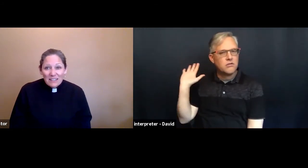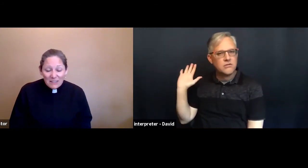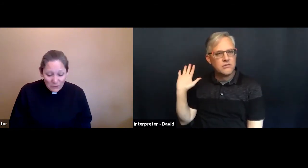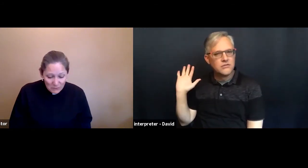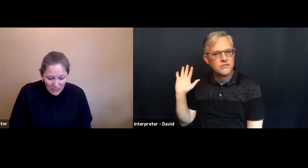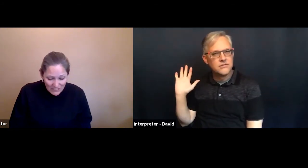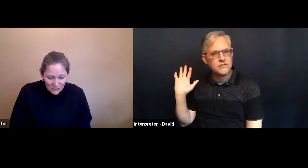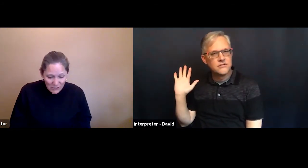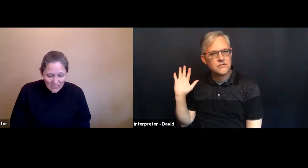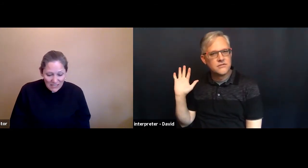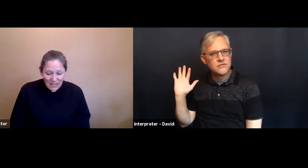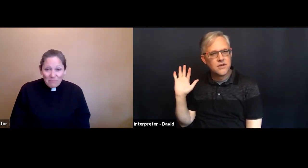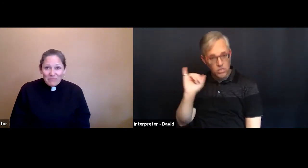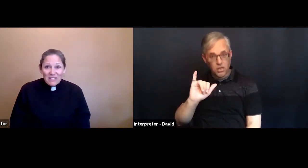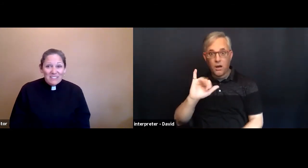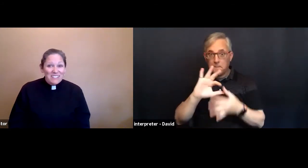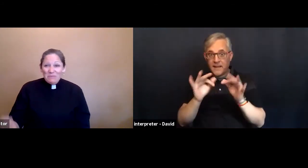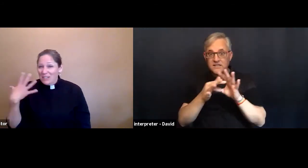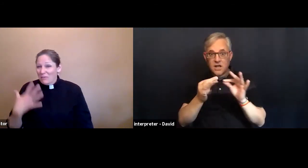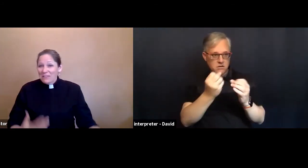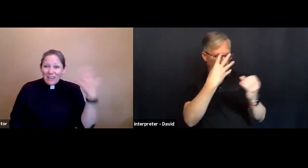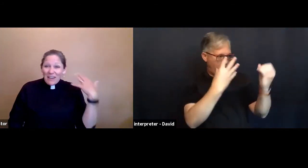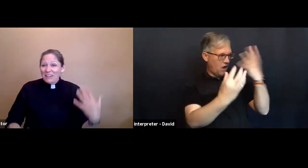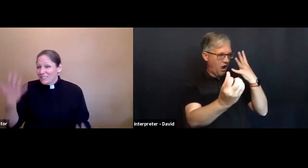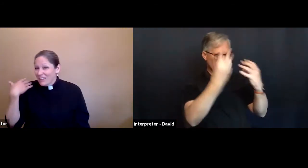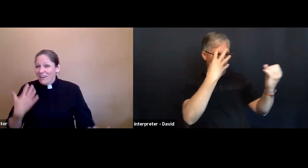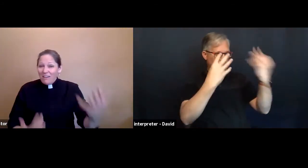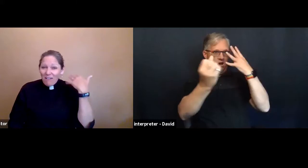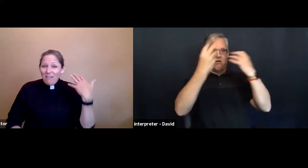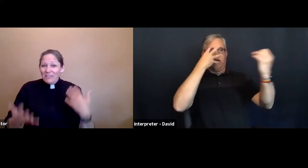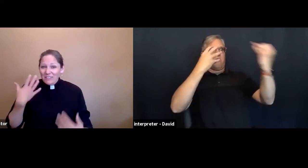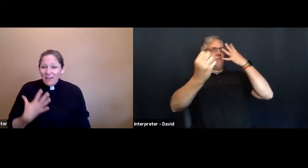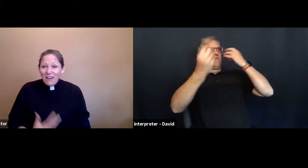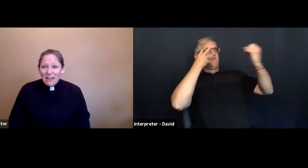those messages they just keep coming at us all the time